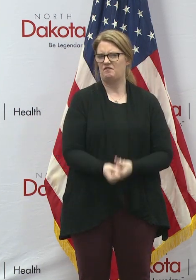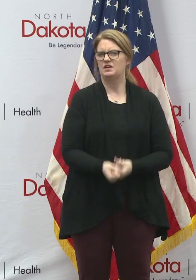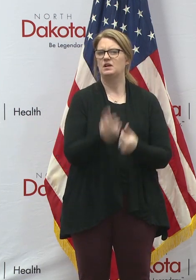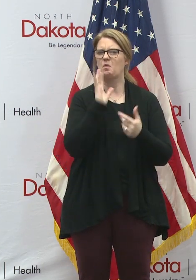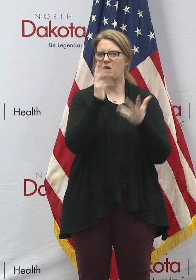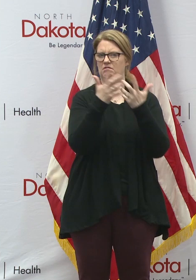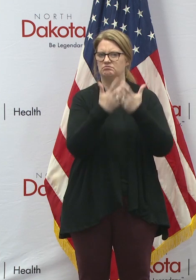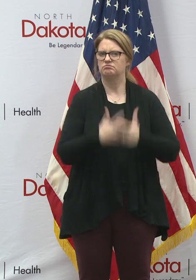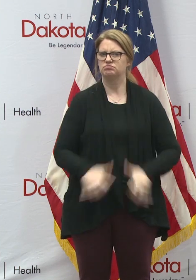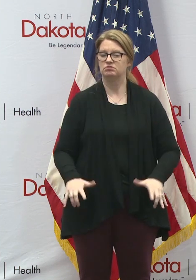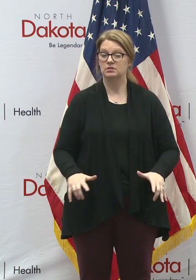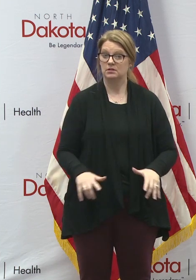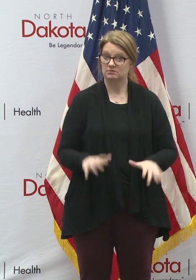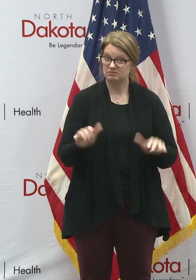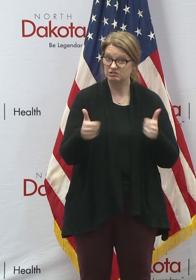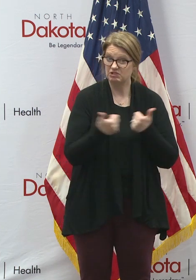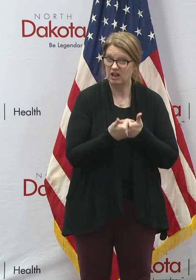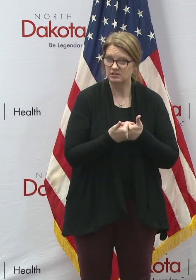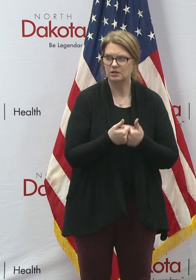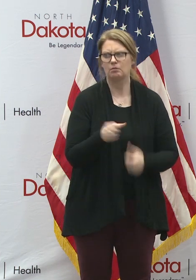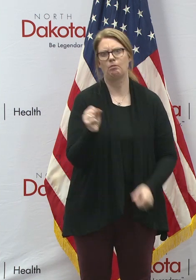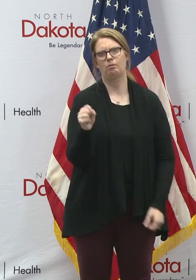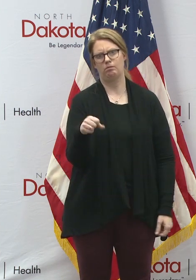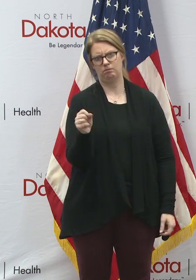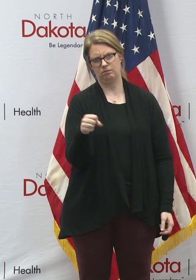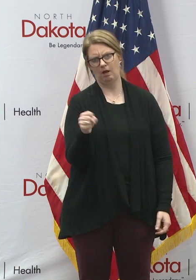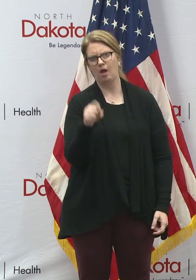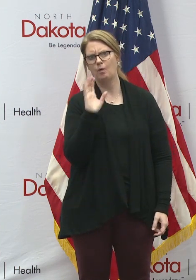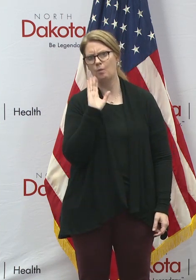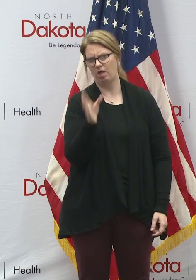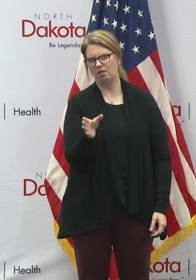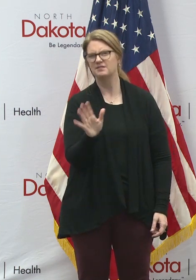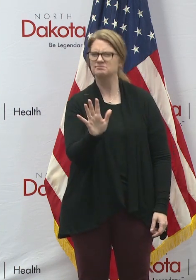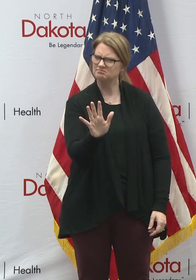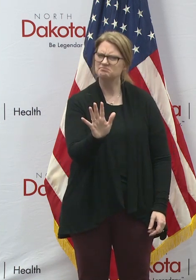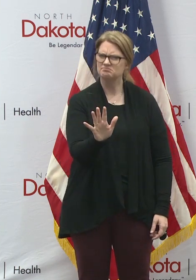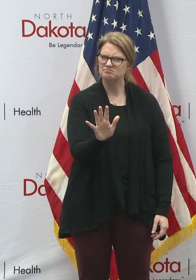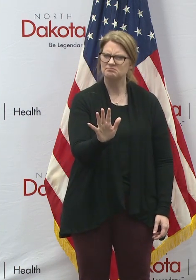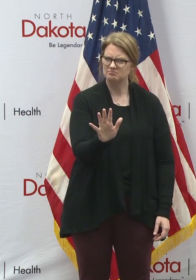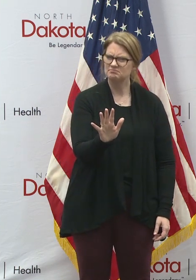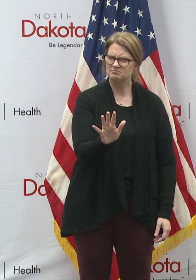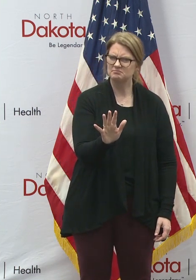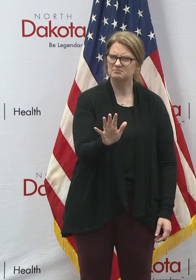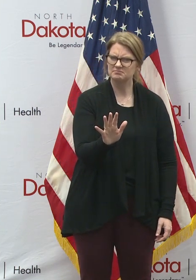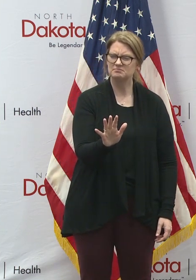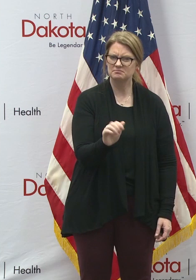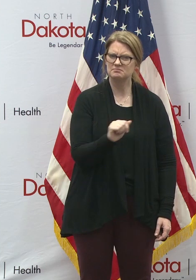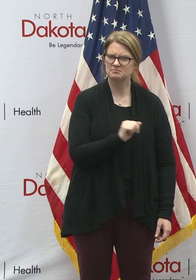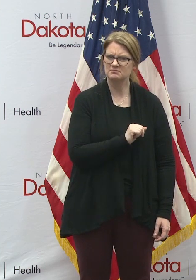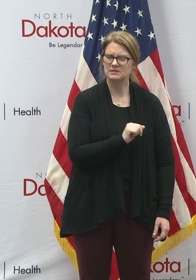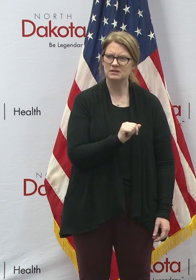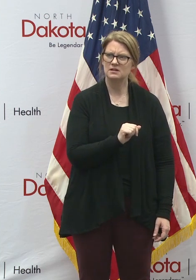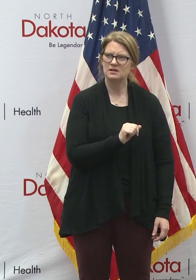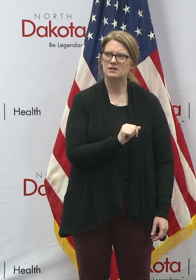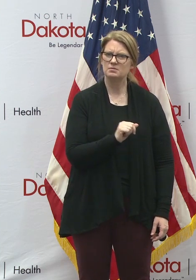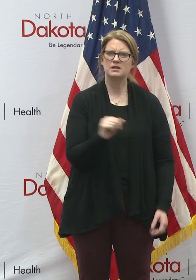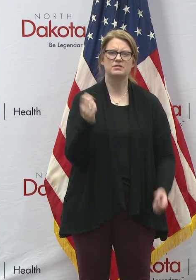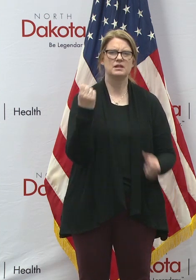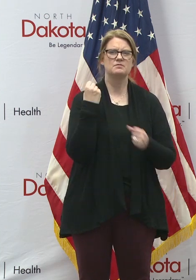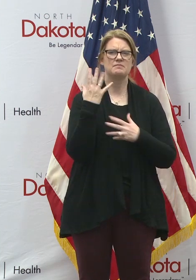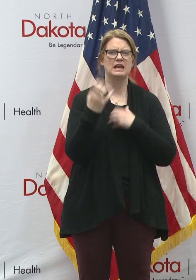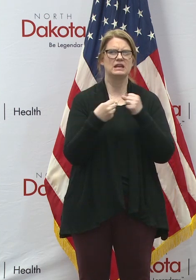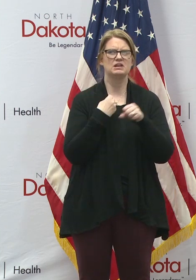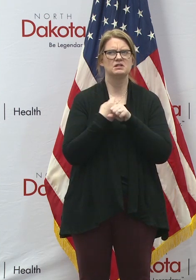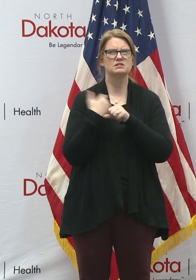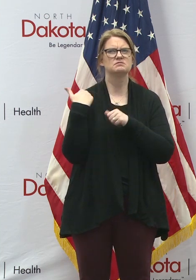Will it be challenging? Yes, it will be challenging. But, you know, over the years, I think